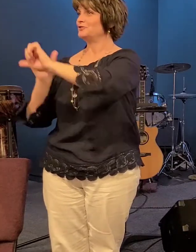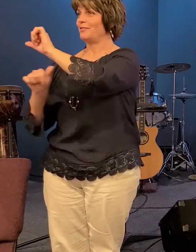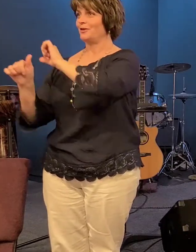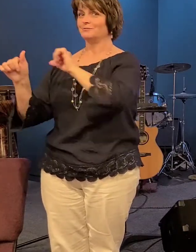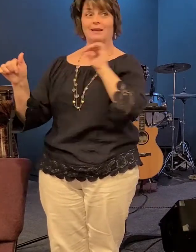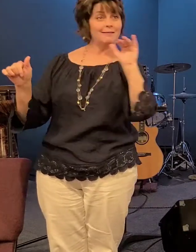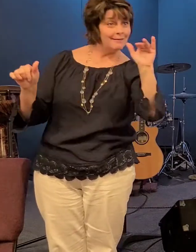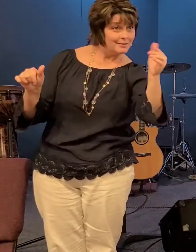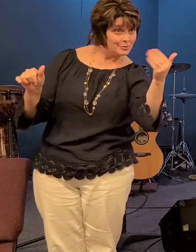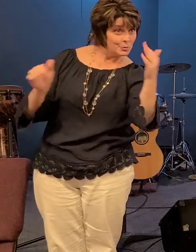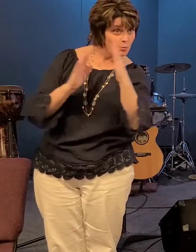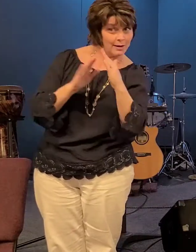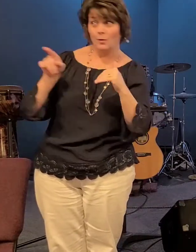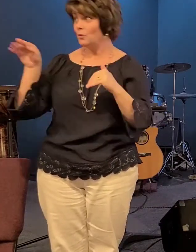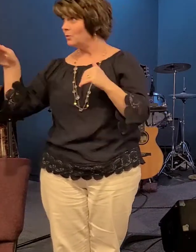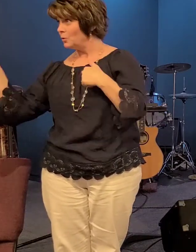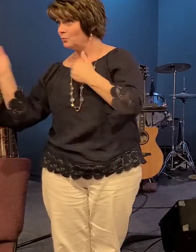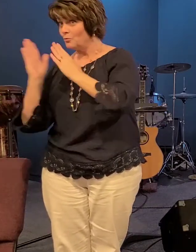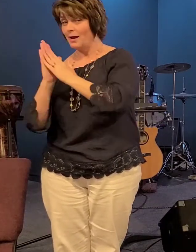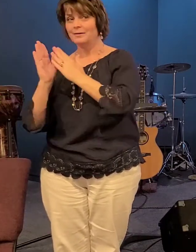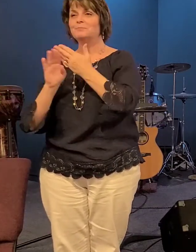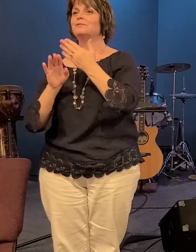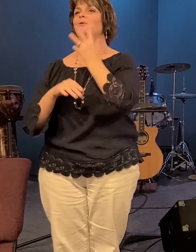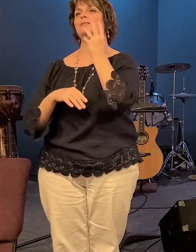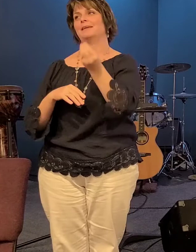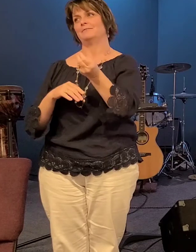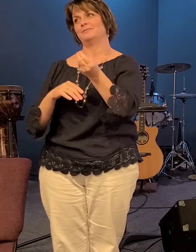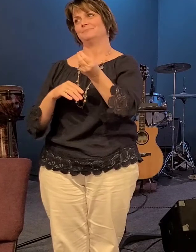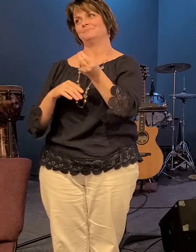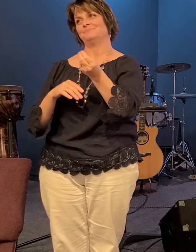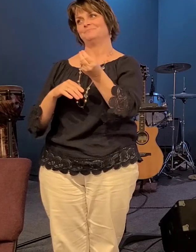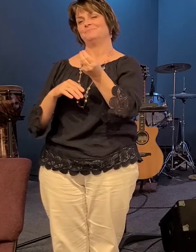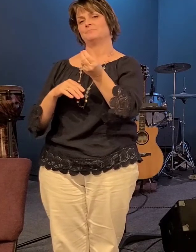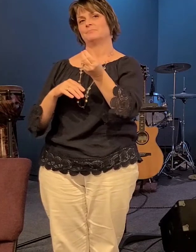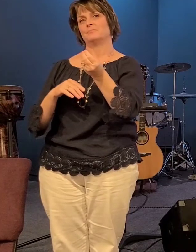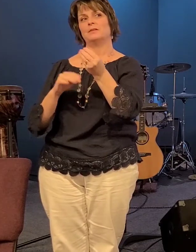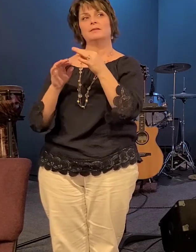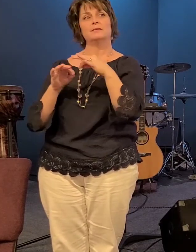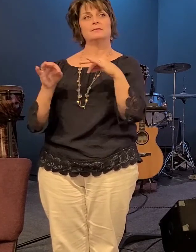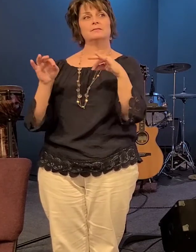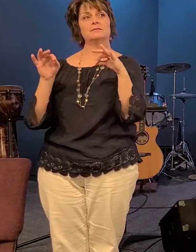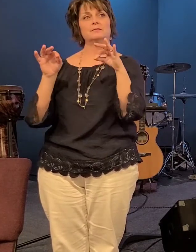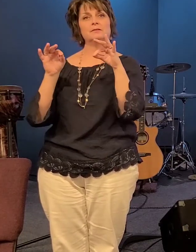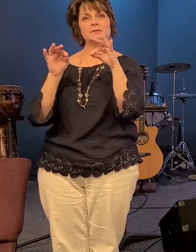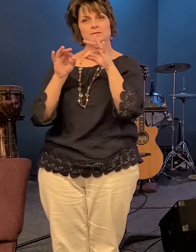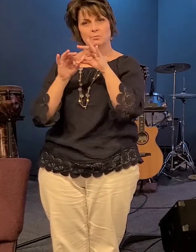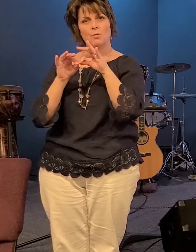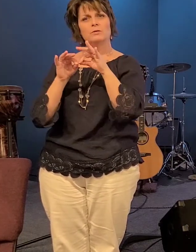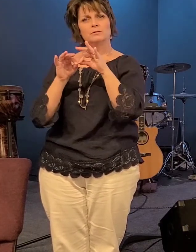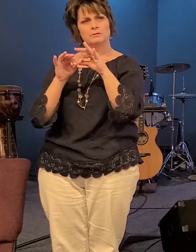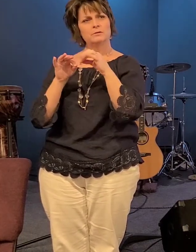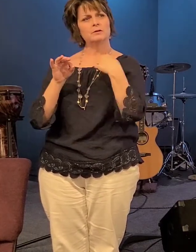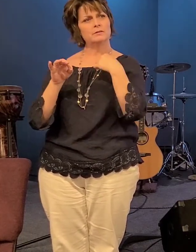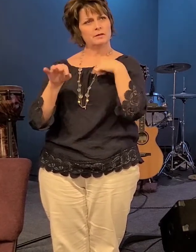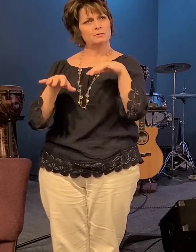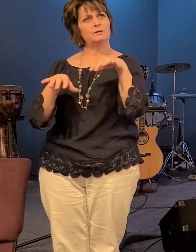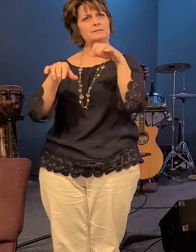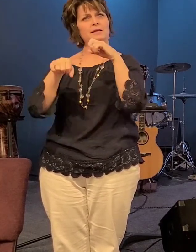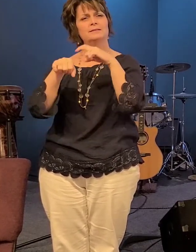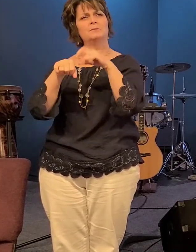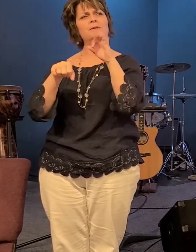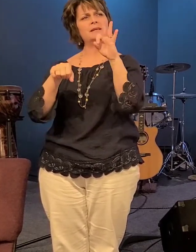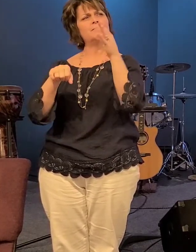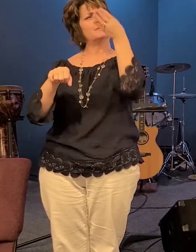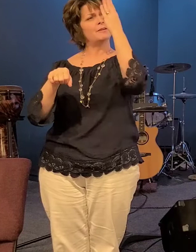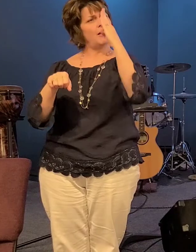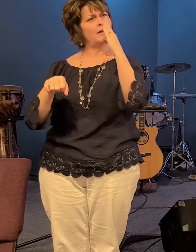we're while we're together before we leave but it's important that we that we spend some time that we if the if god is